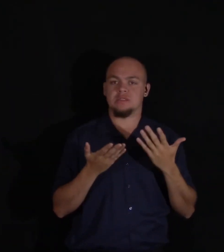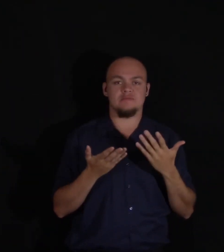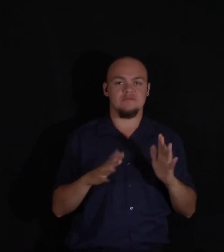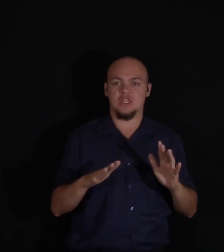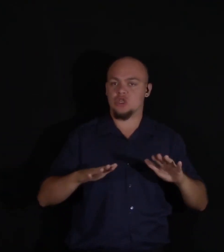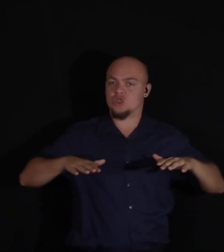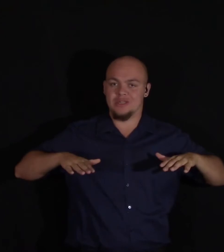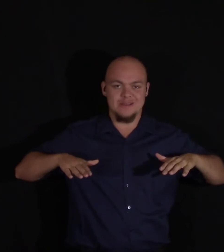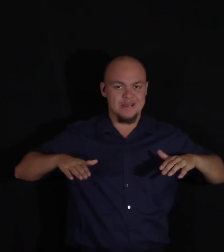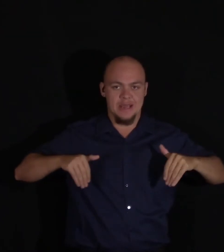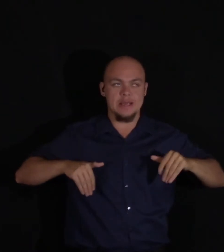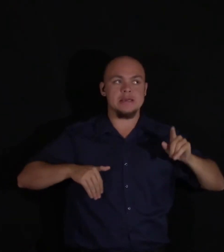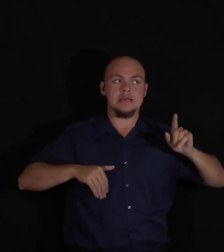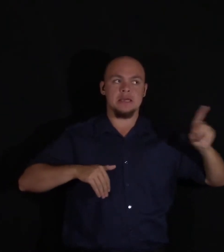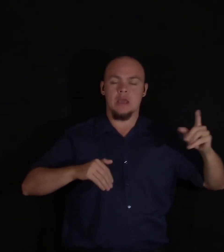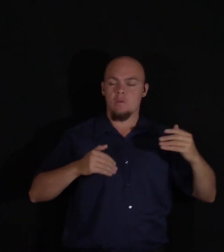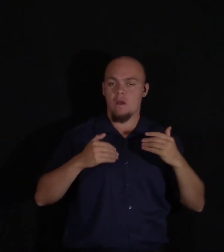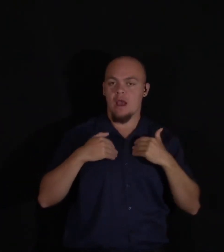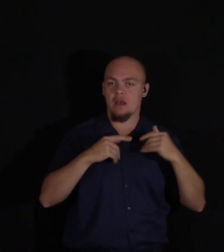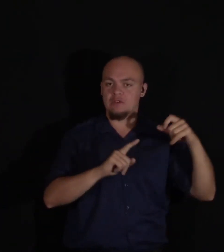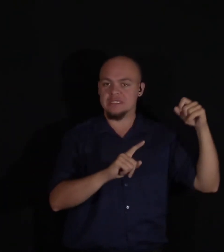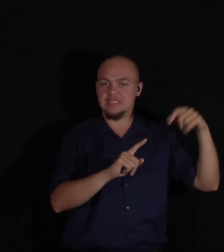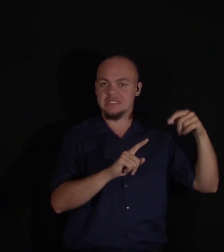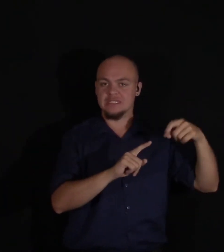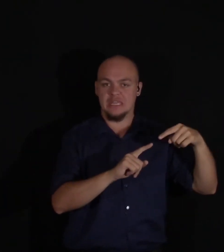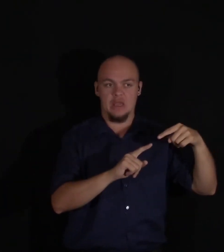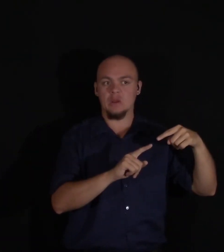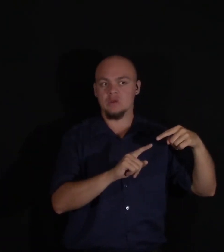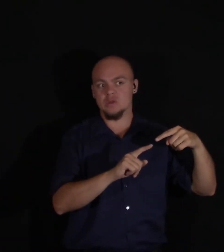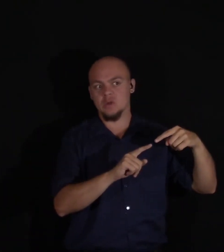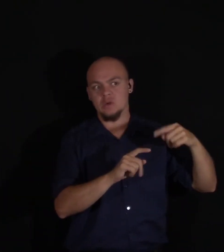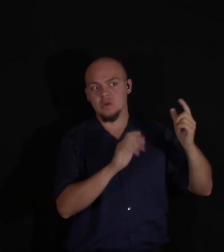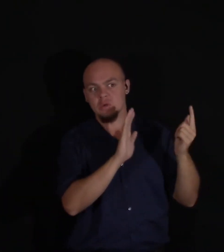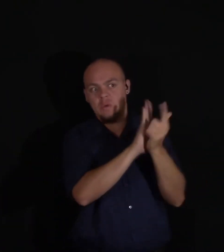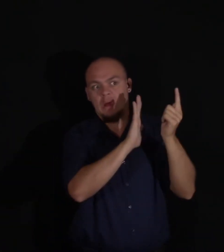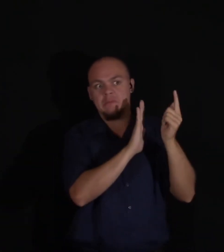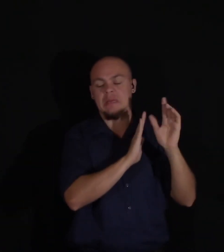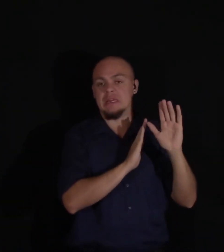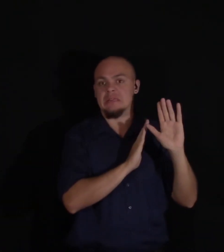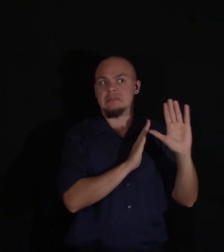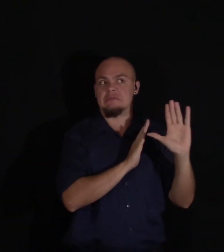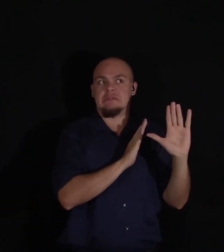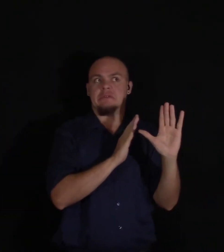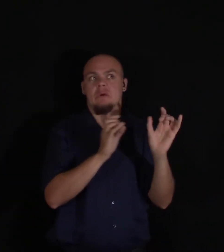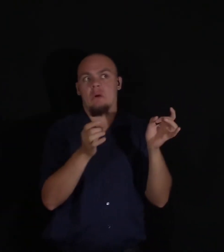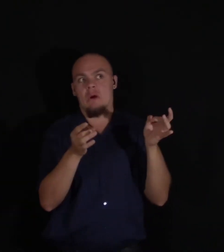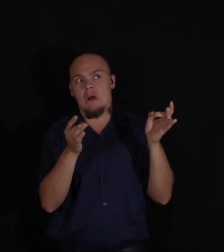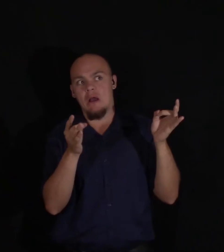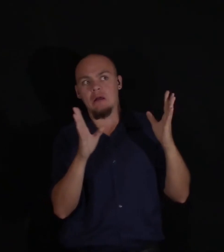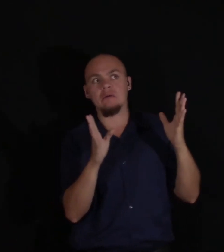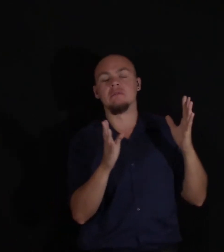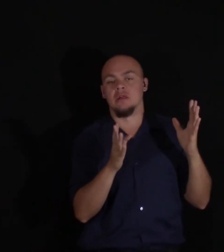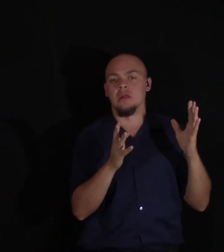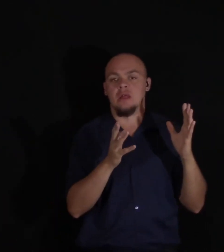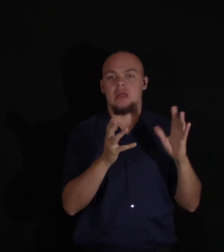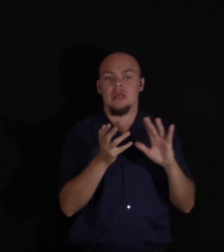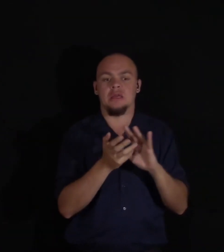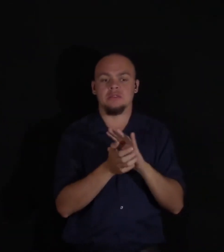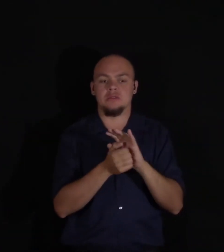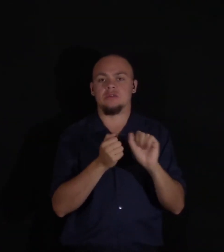still commit some signal crime which, by its enormity, should almost efface the recollection of the past.